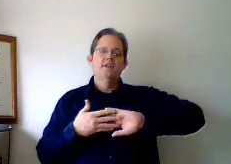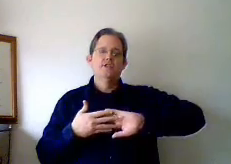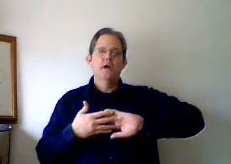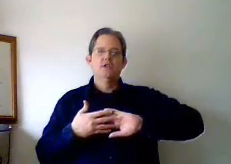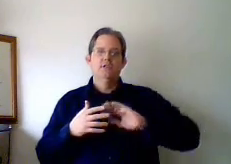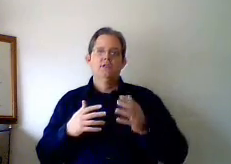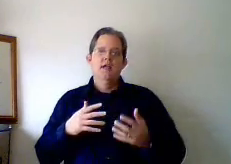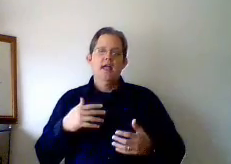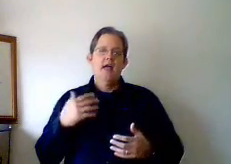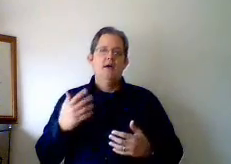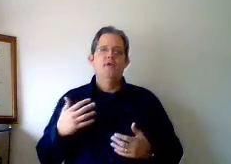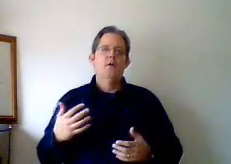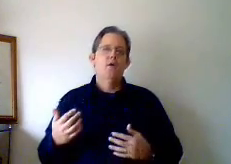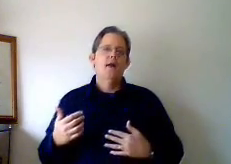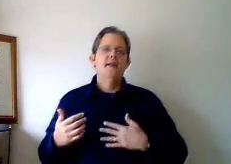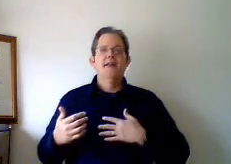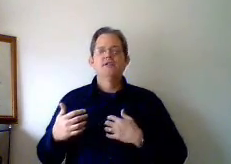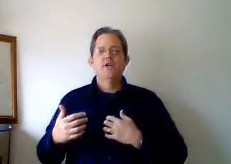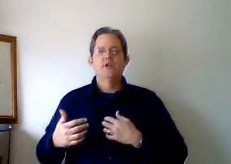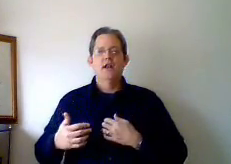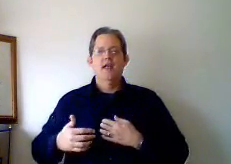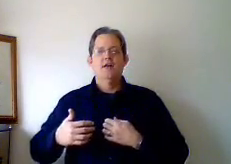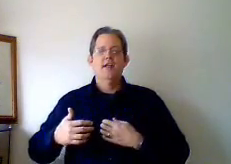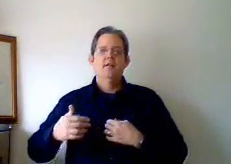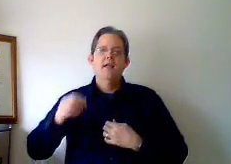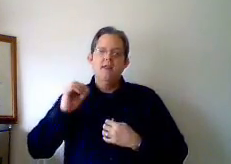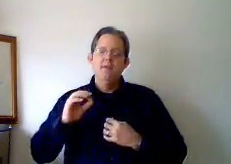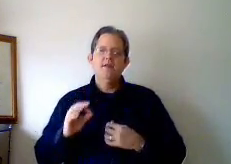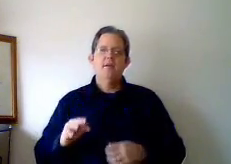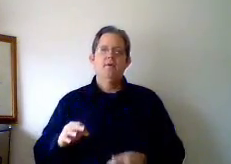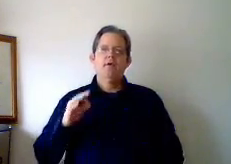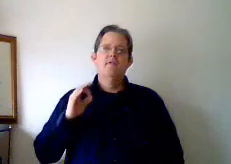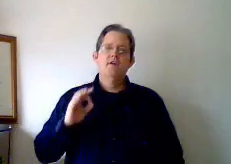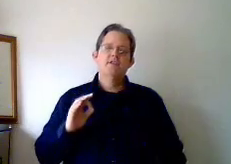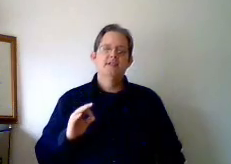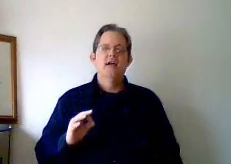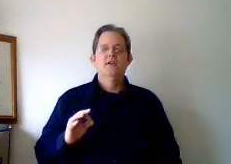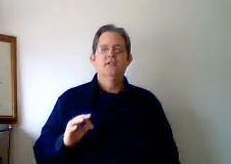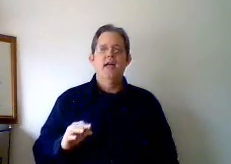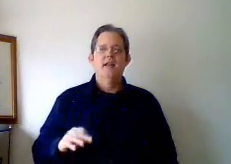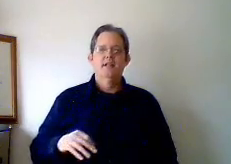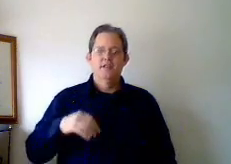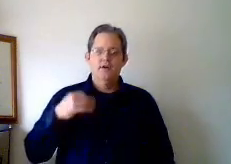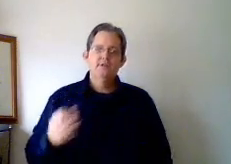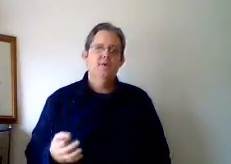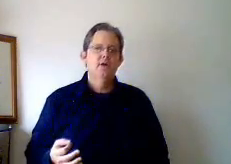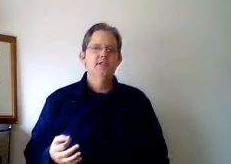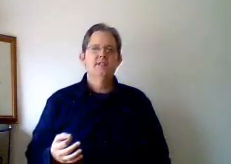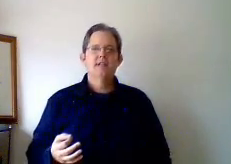structure. And we'll talk more about identity structure at a later date. In the meantime, what we first need to understand is that there is a process to